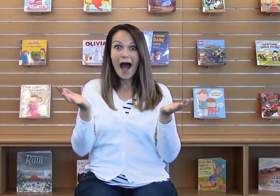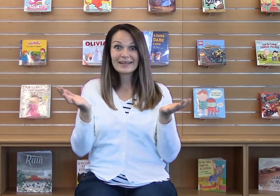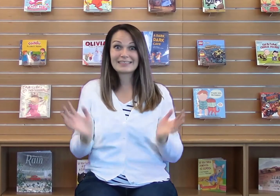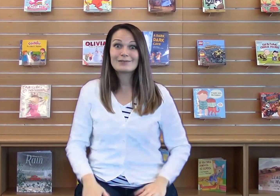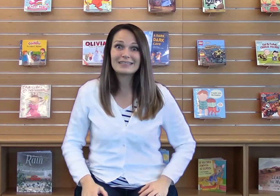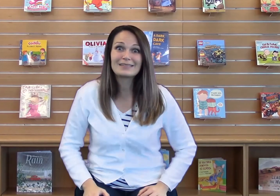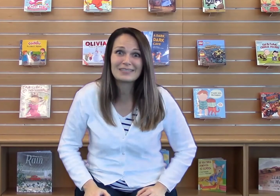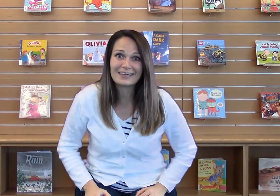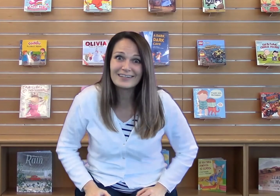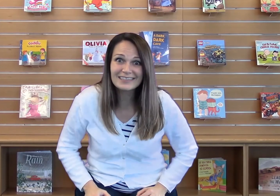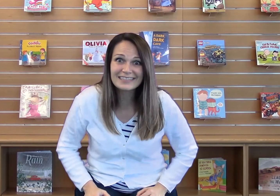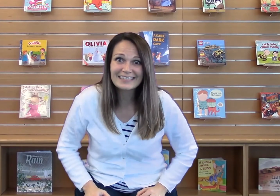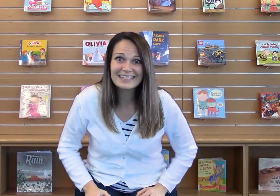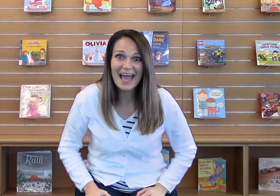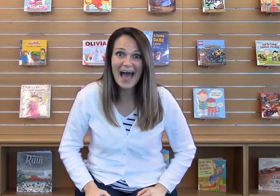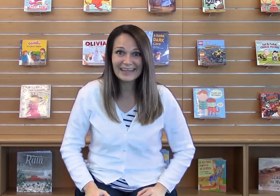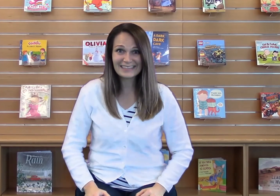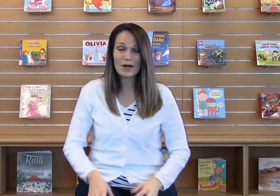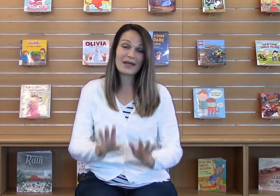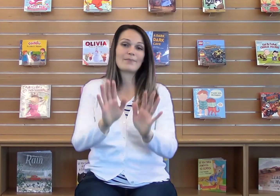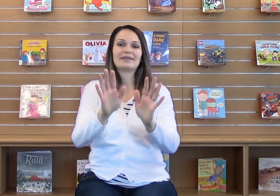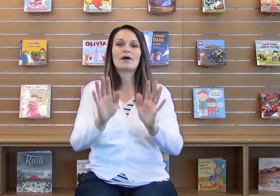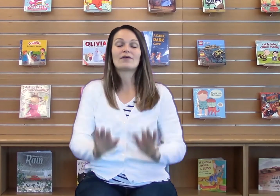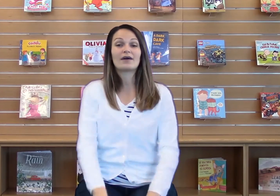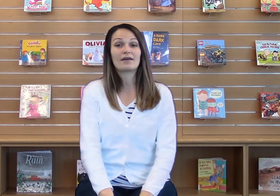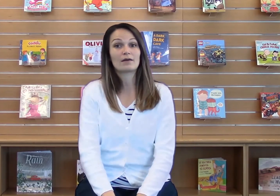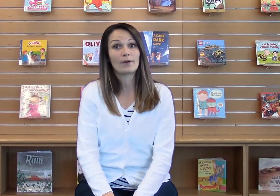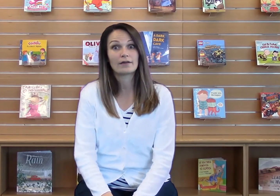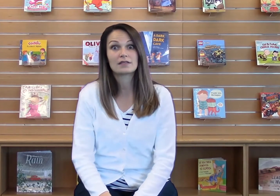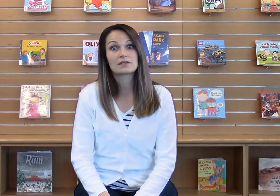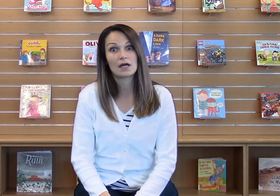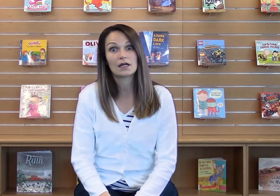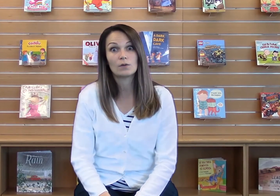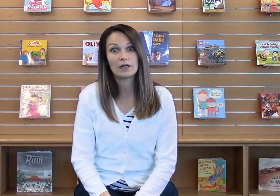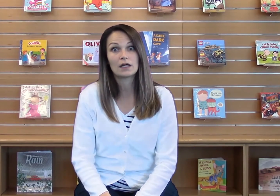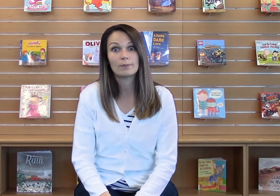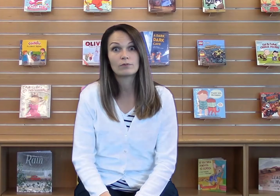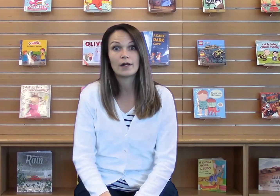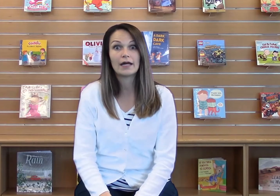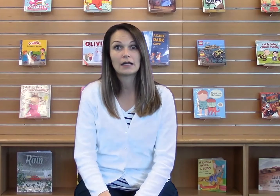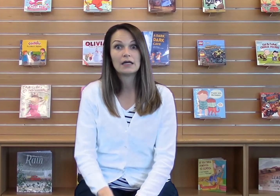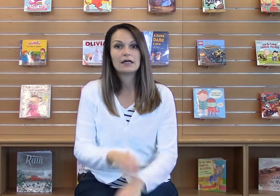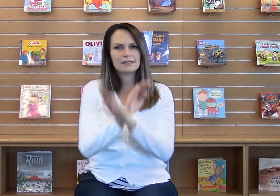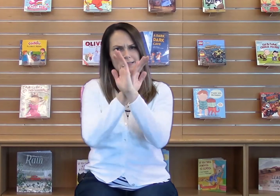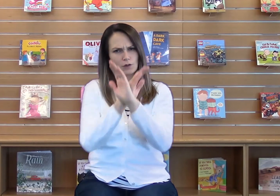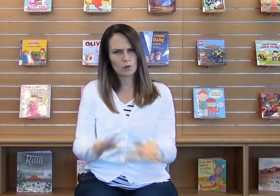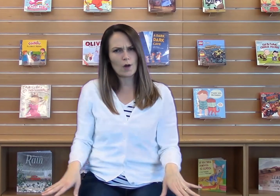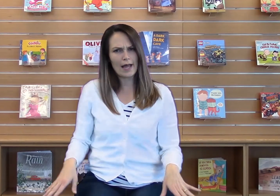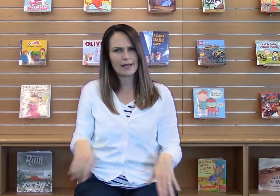Did you get some tickles? Yes? Okay, but now we've got another part that's not going to wake up, right? It's still quiet.